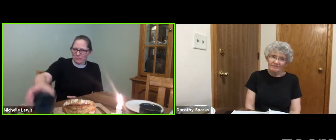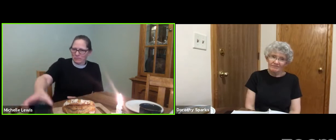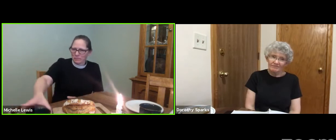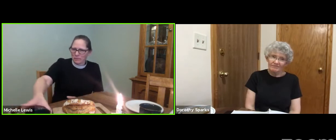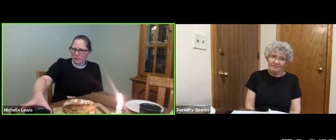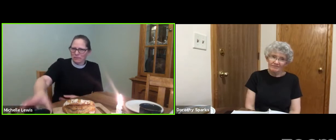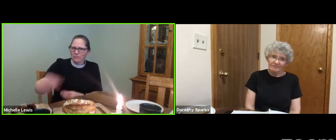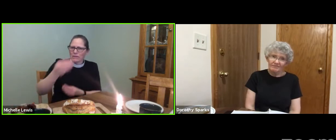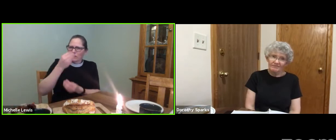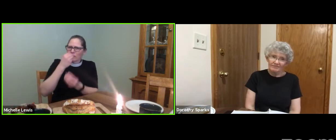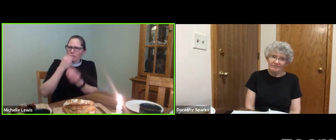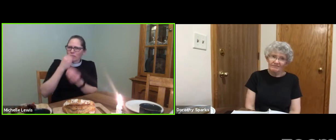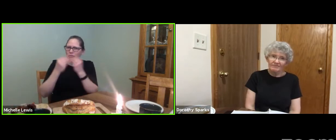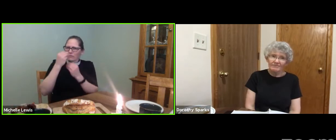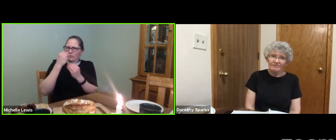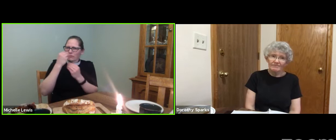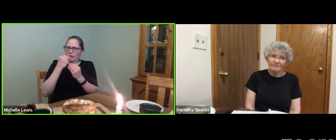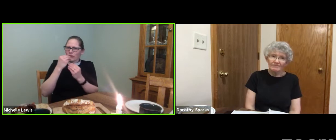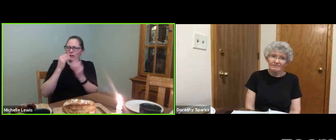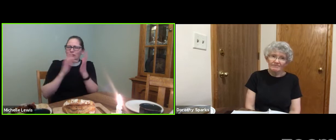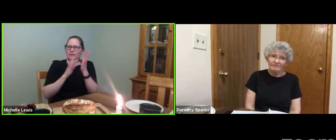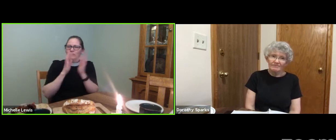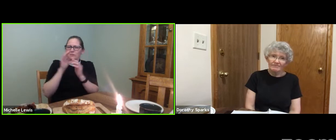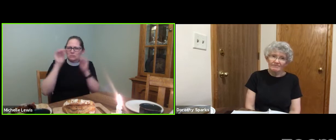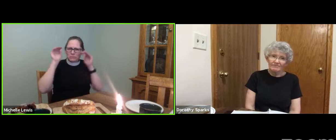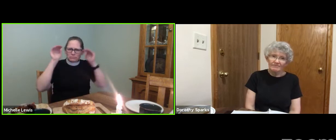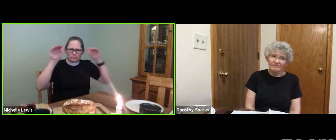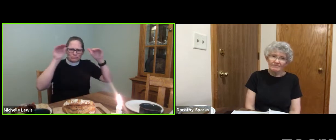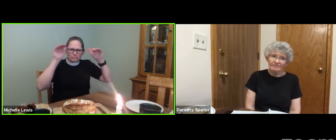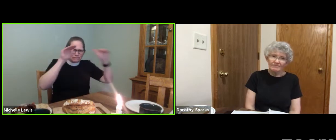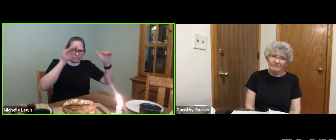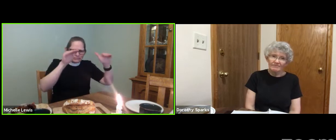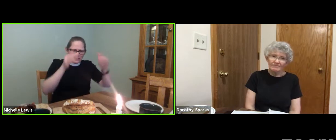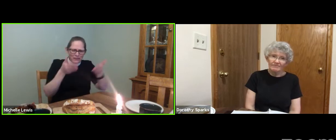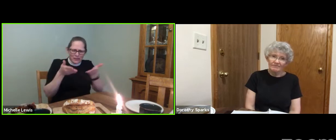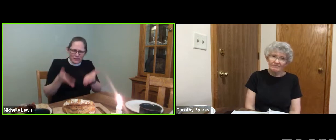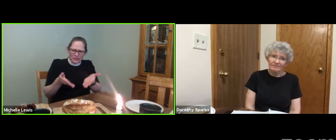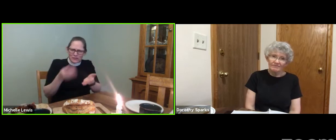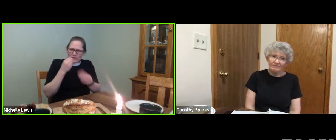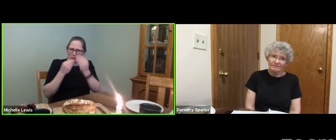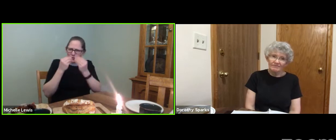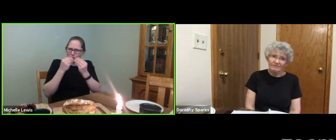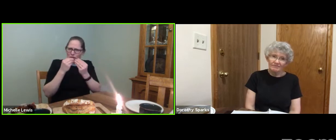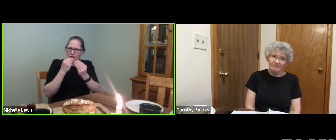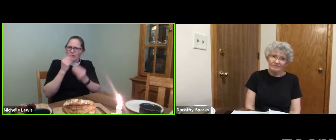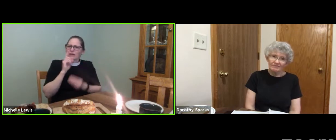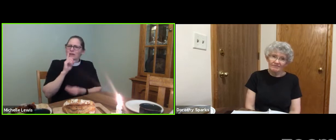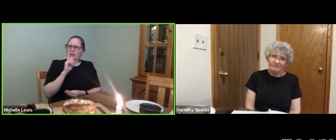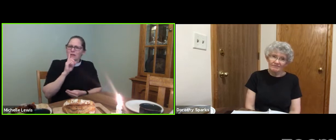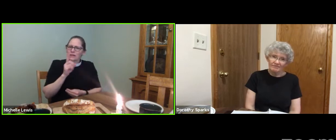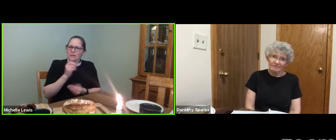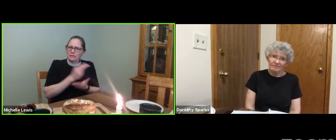that we have here, Jesus uses us,